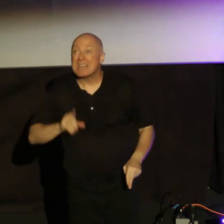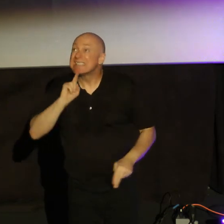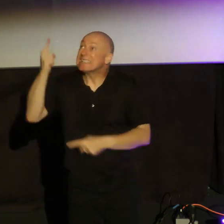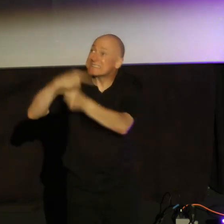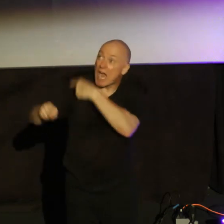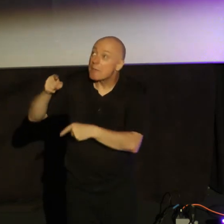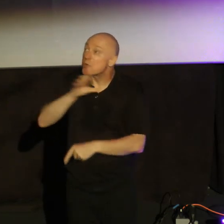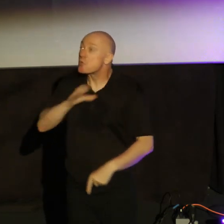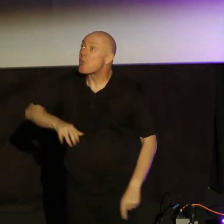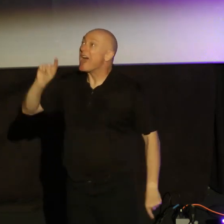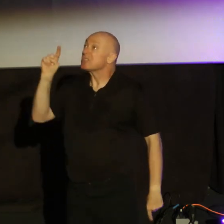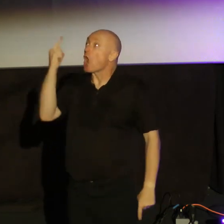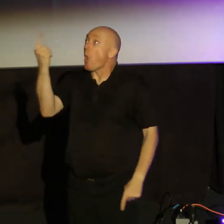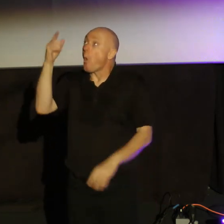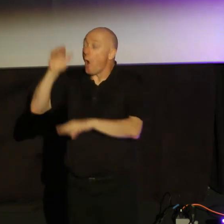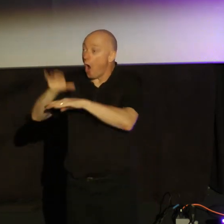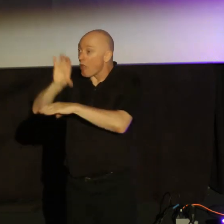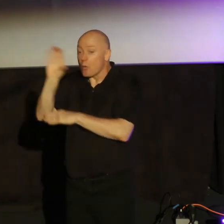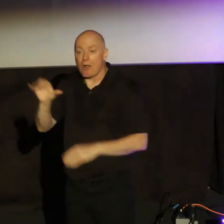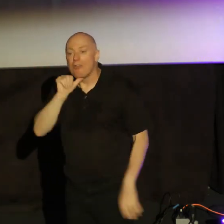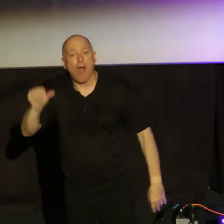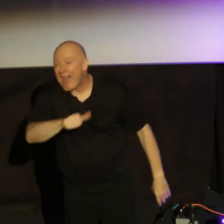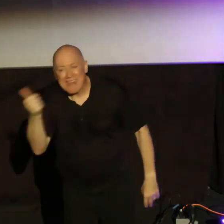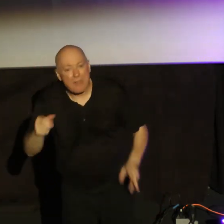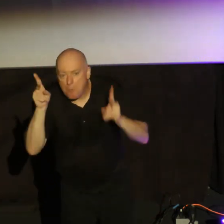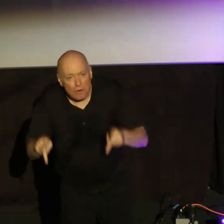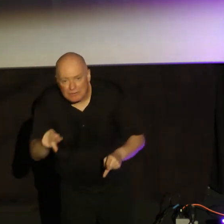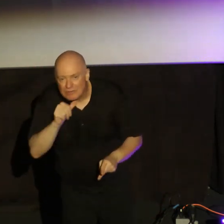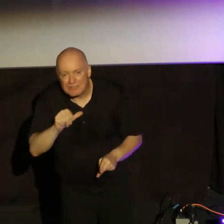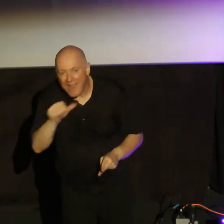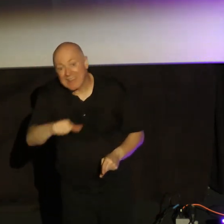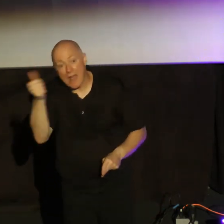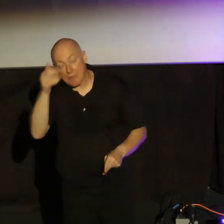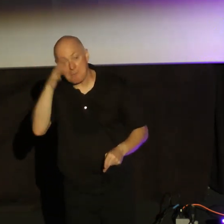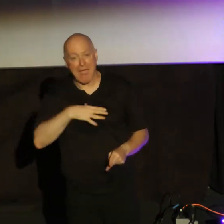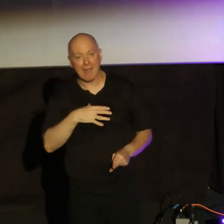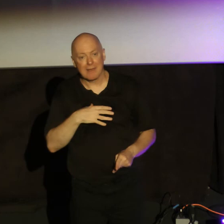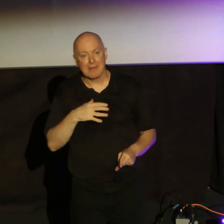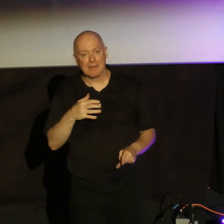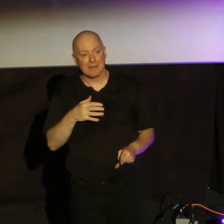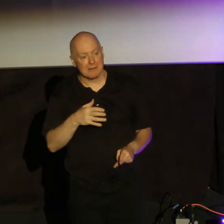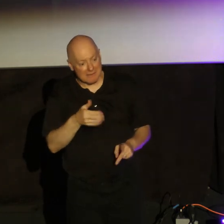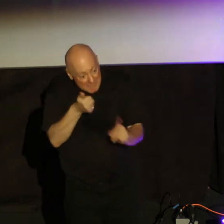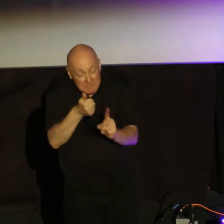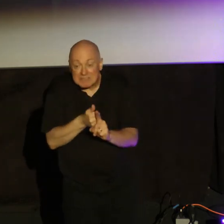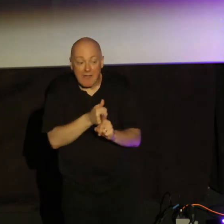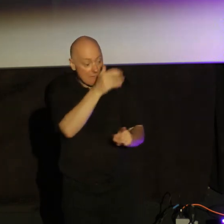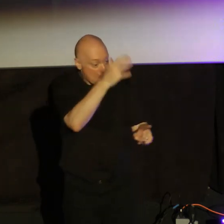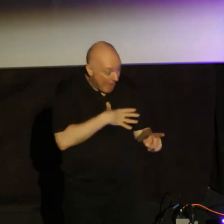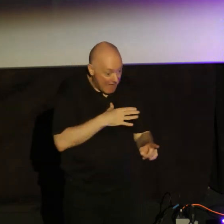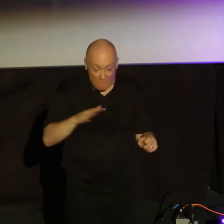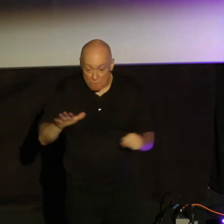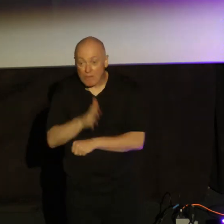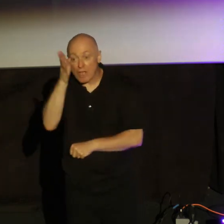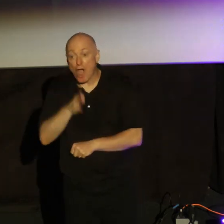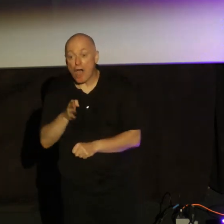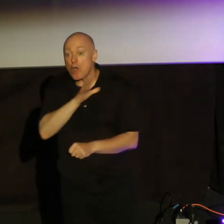Christ alone was on the cross. Not another person. Not another man. Man who is man and fully God. And He has taken your place. And He says it is